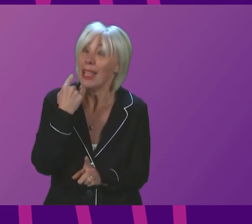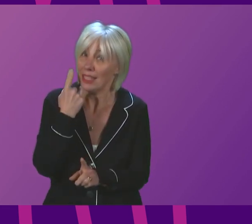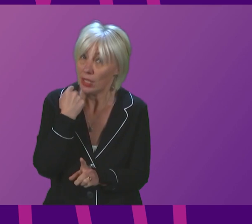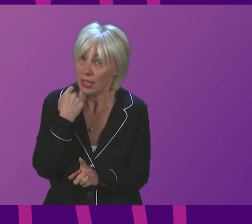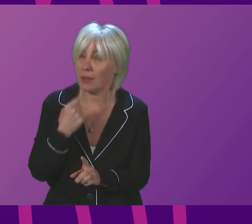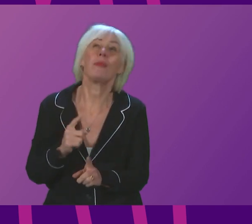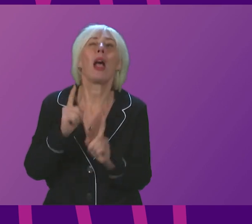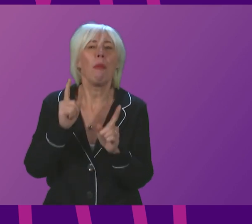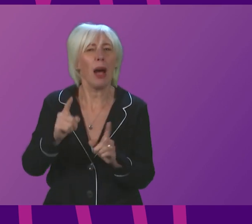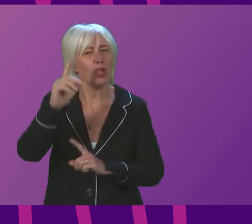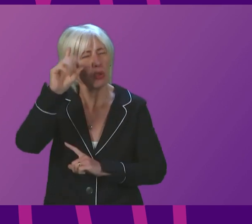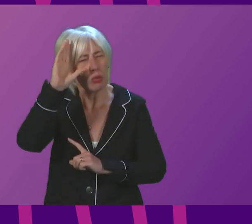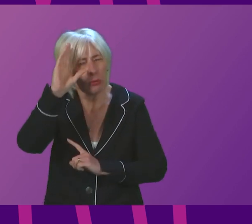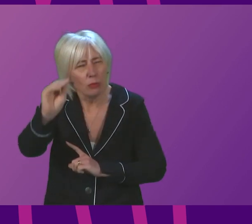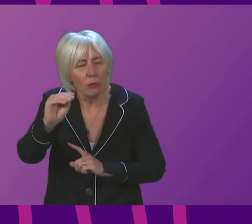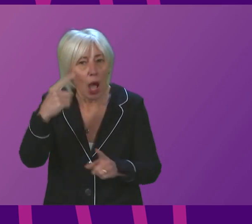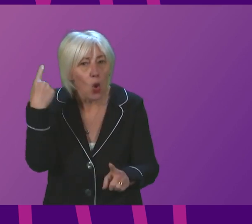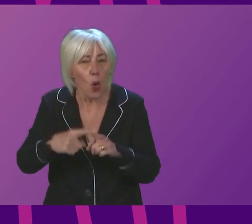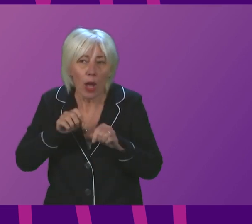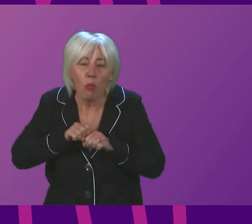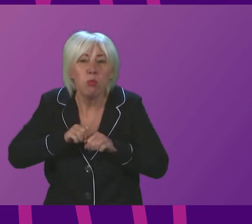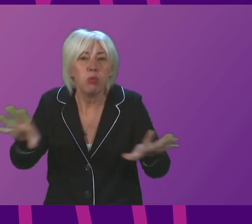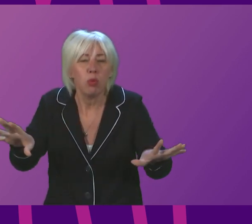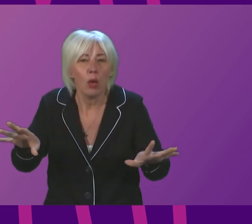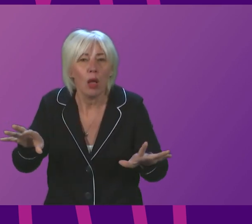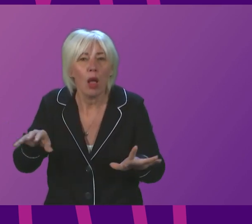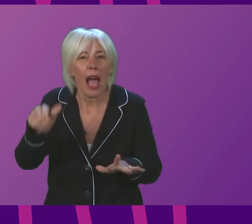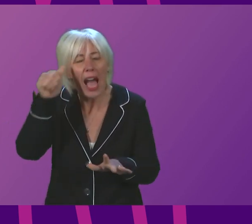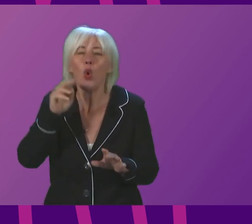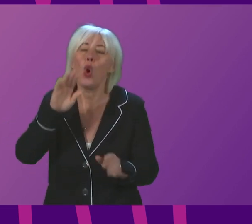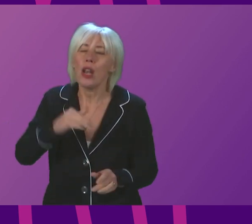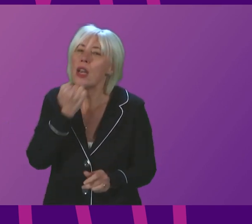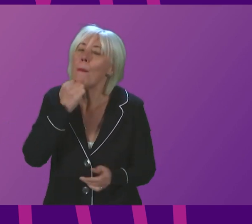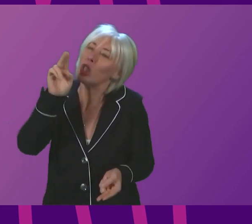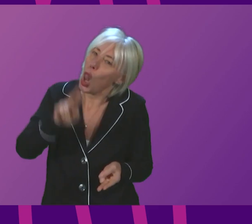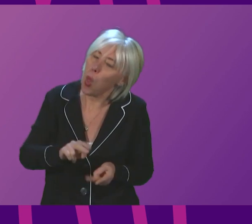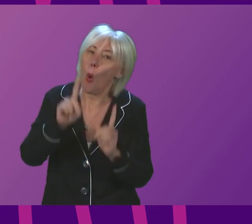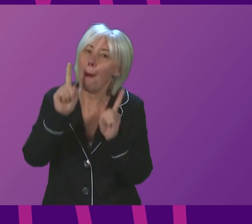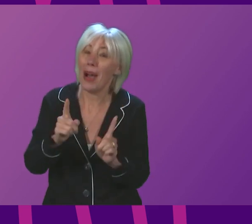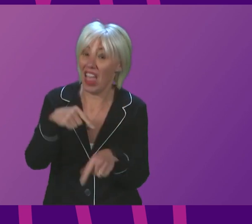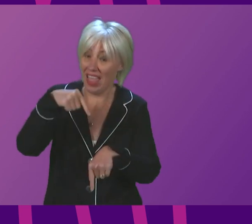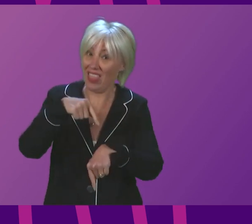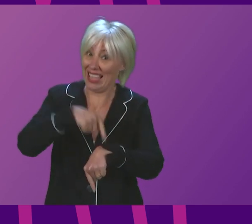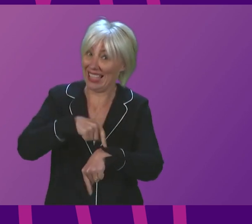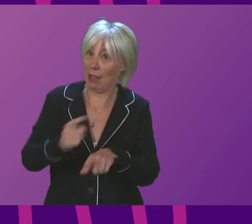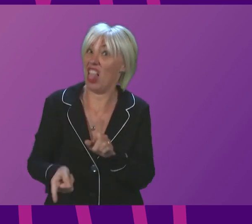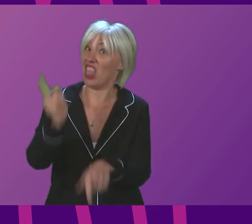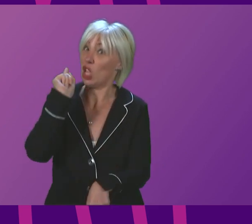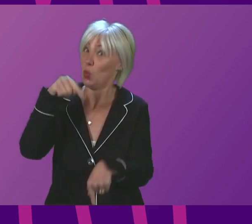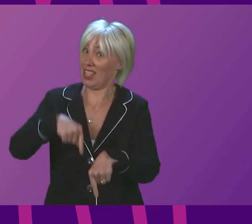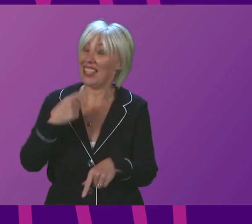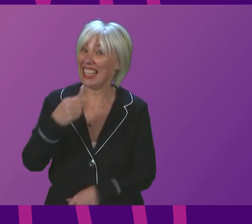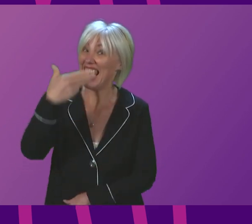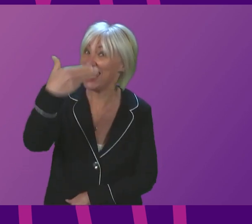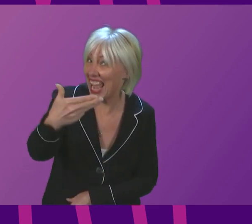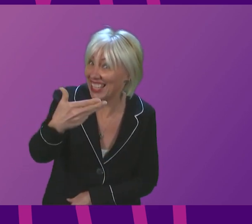And to give a sense of the speed of increase, albeit at this stage from a low level, the figure I reported this time last week was nine.